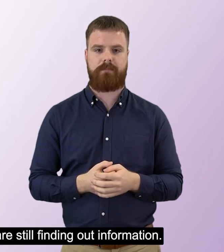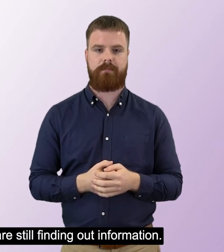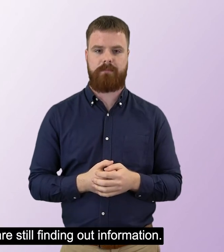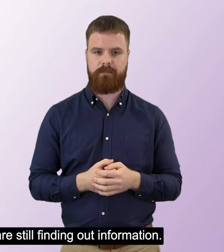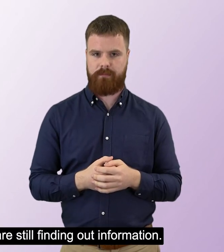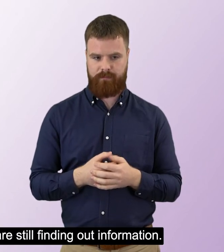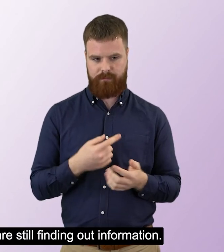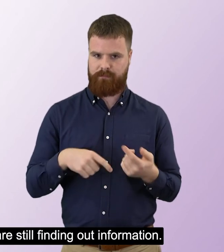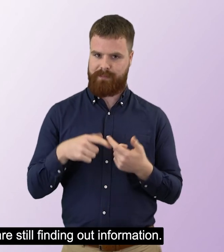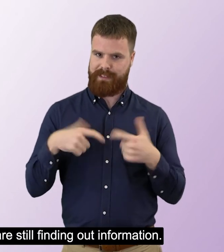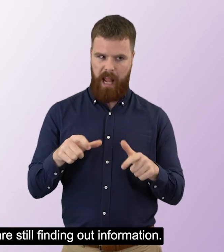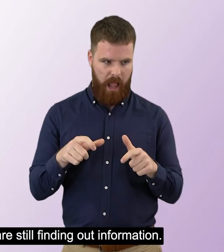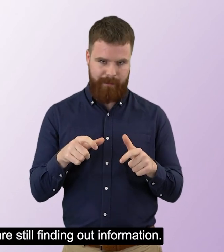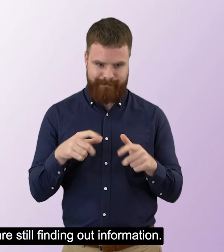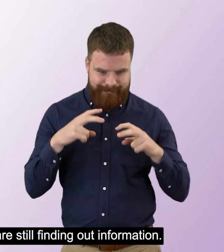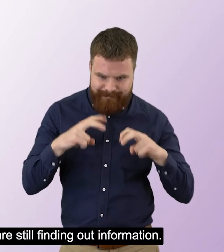We are still finding out information.